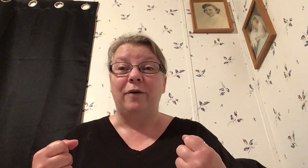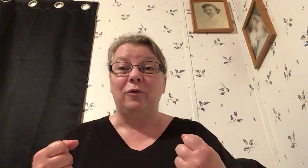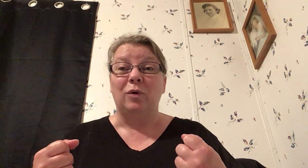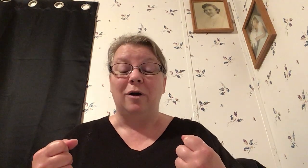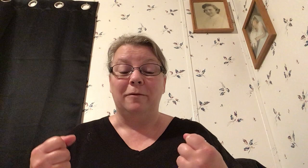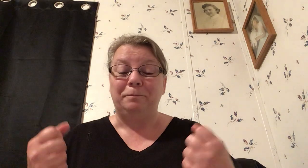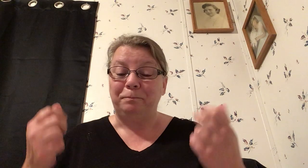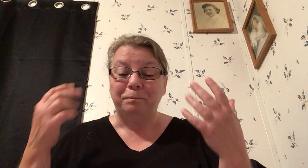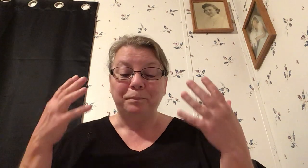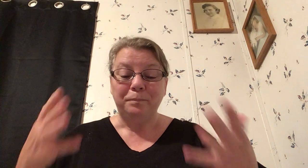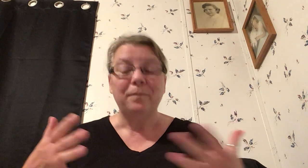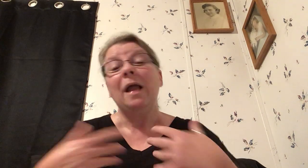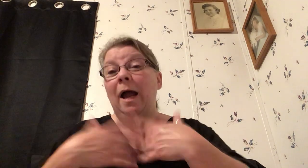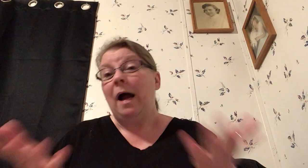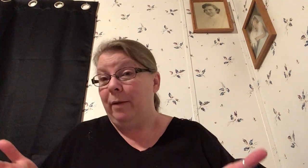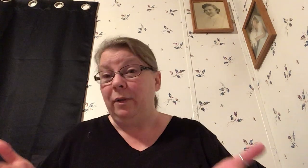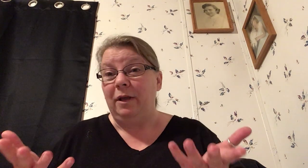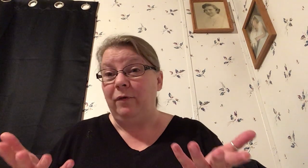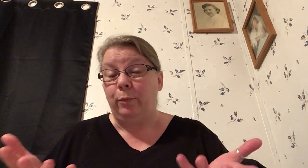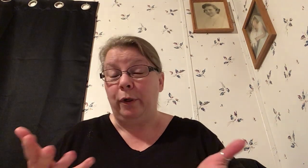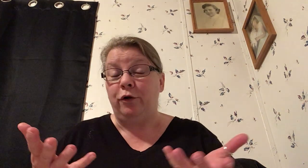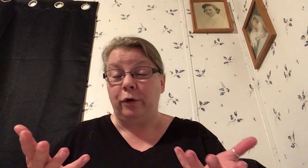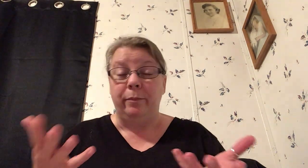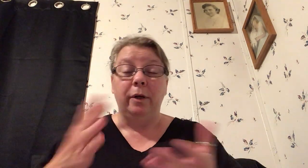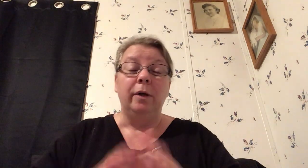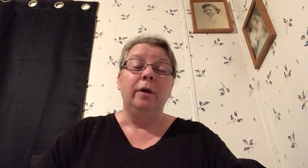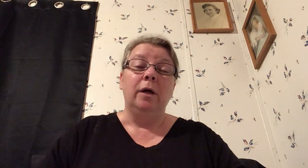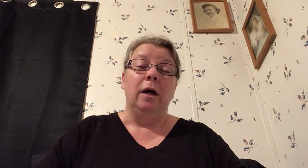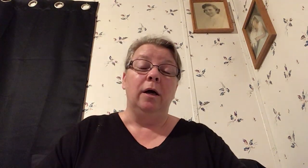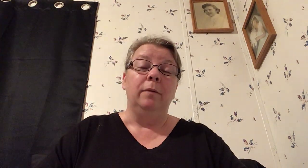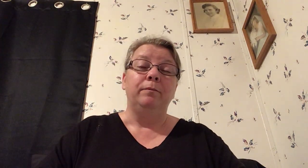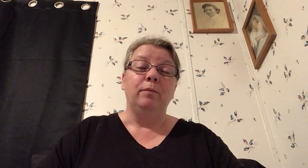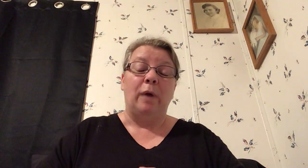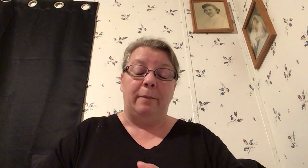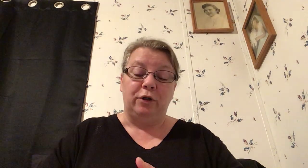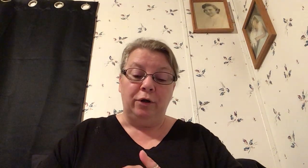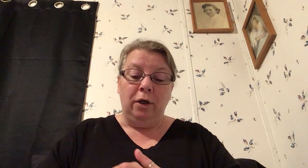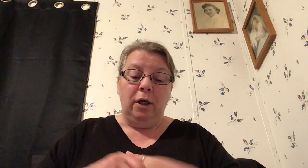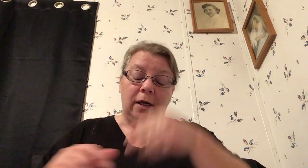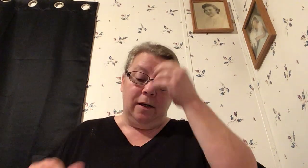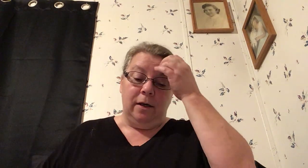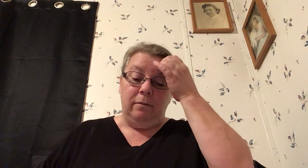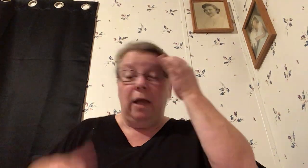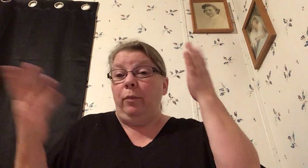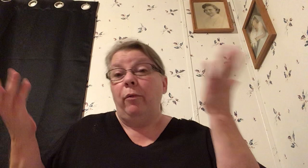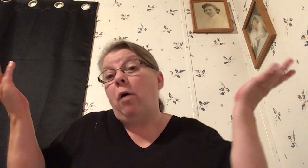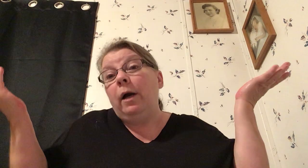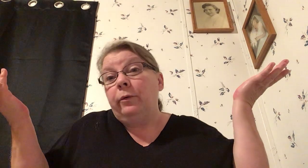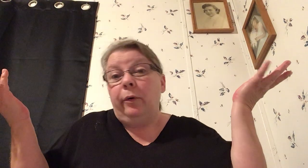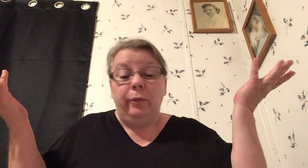after we're gone I believe in a pre-trib rapture I could be wrong I don't know